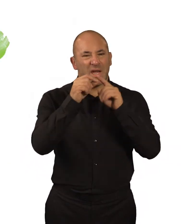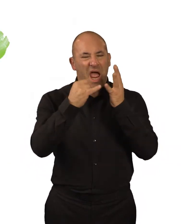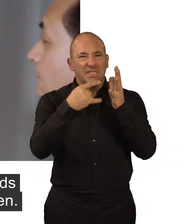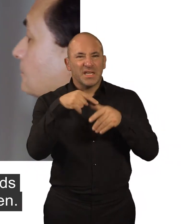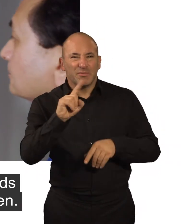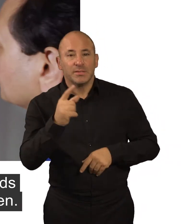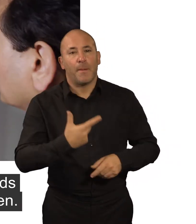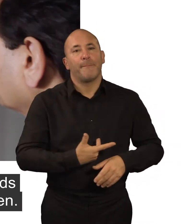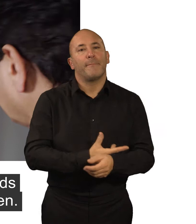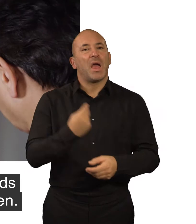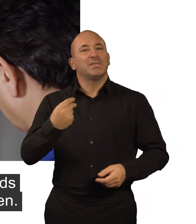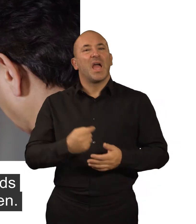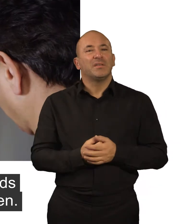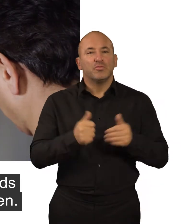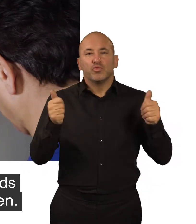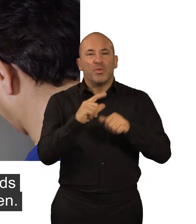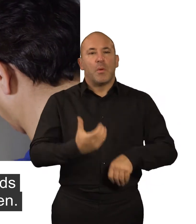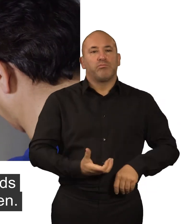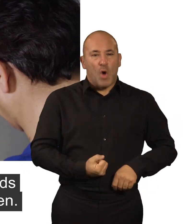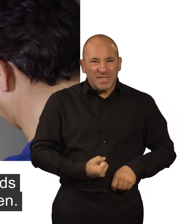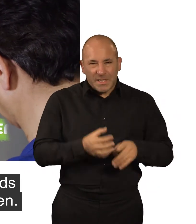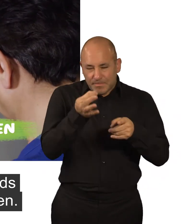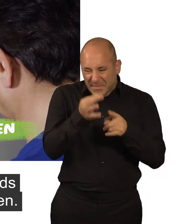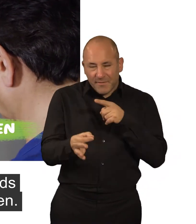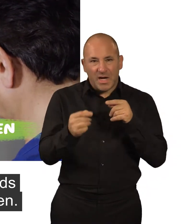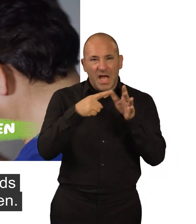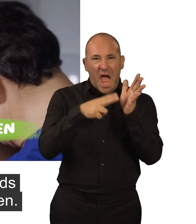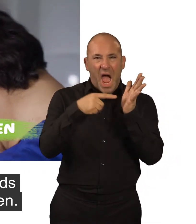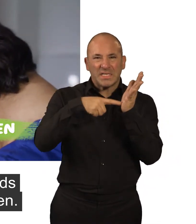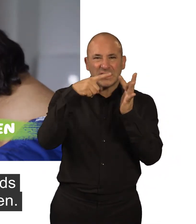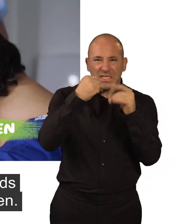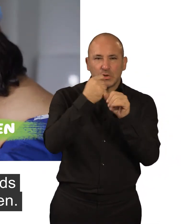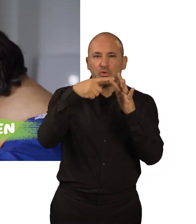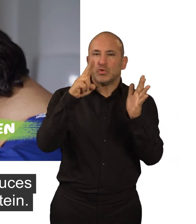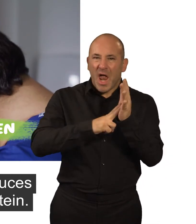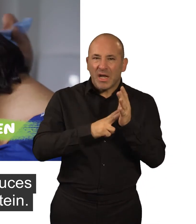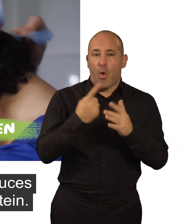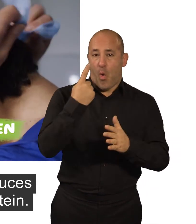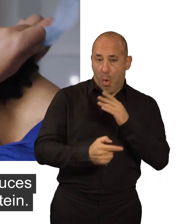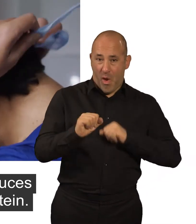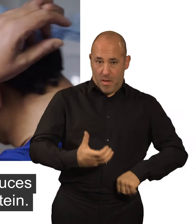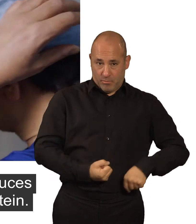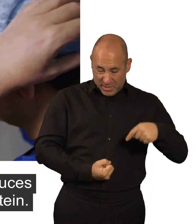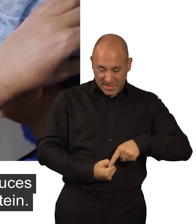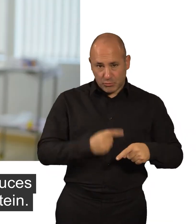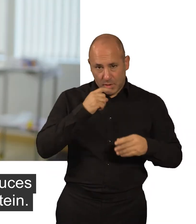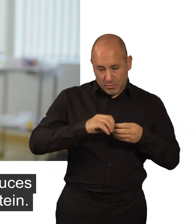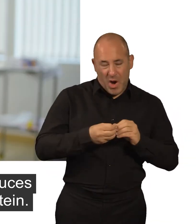PSA is a blood test. It stands for prostate specific antigen. Only prostate gland produces this chemical